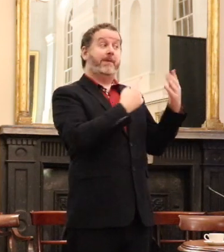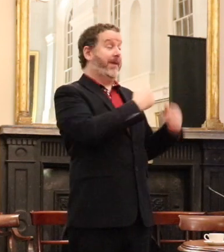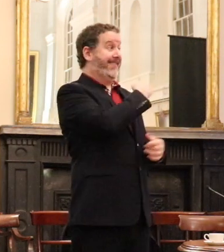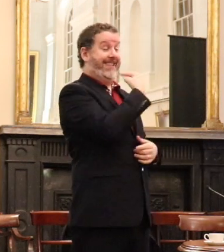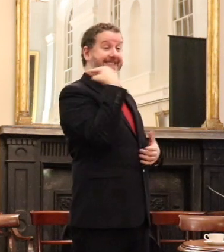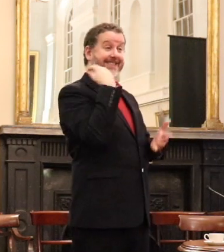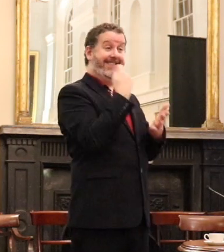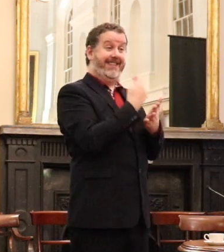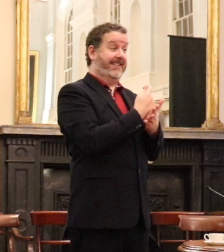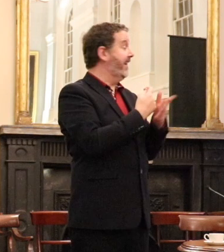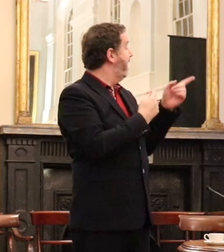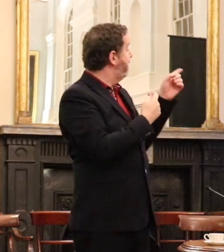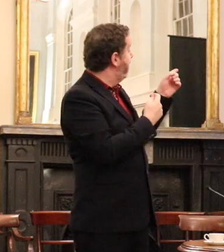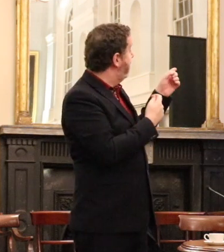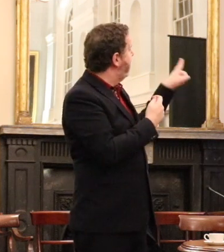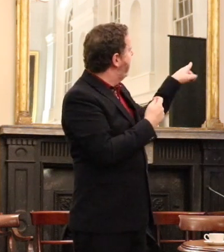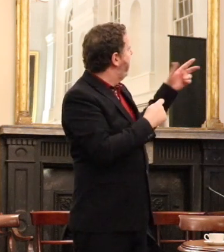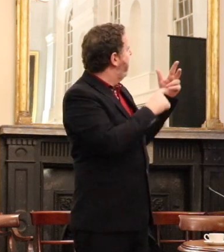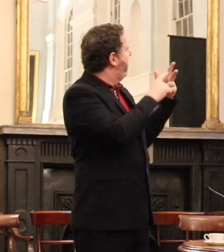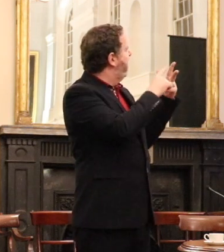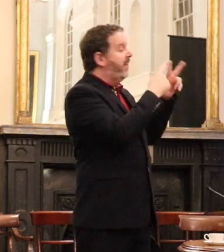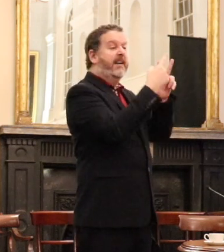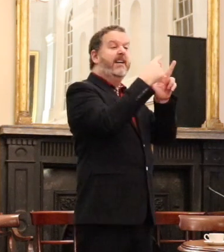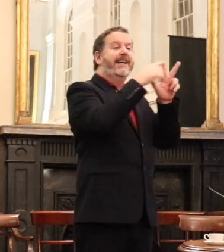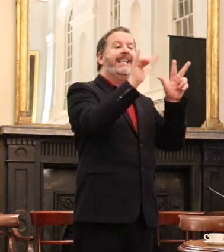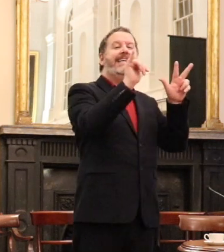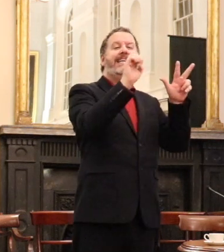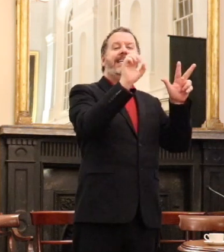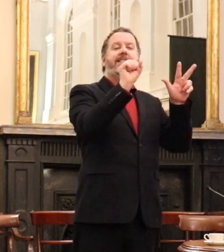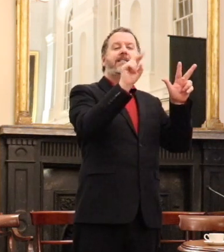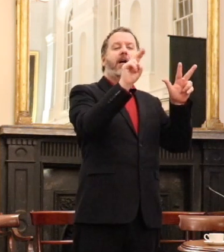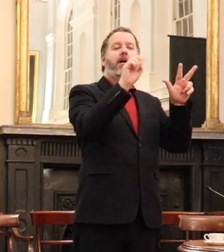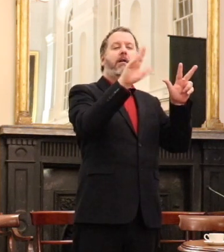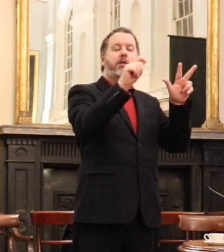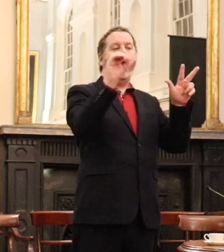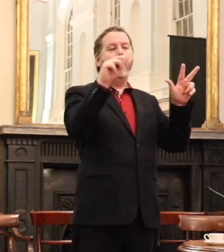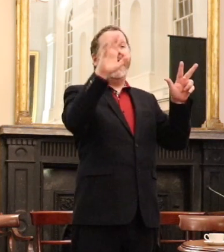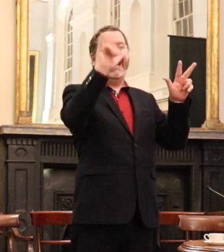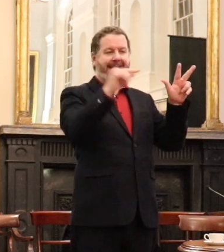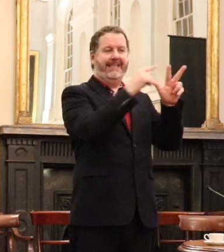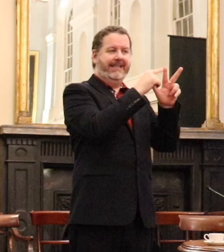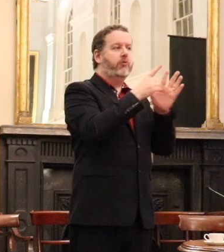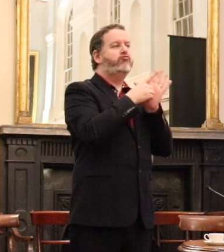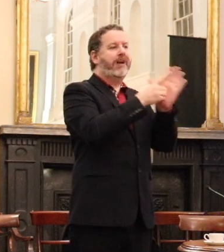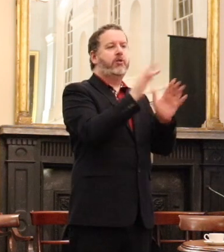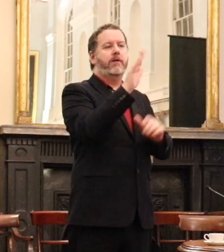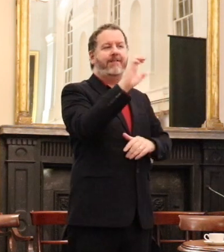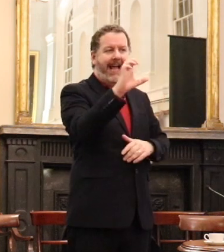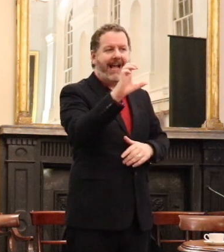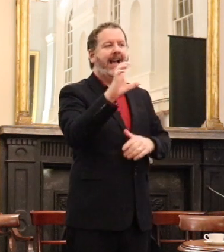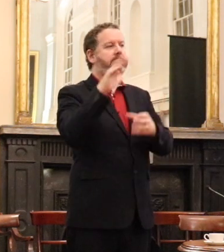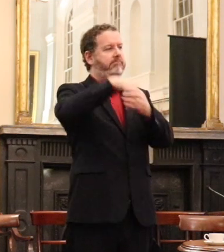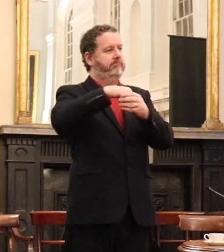chairperson Isol Domani and Isol Domani has spent many years as director of flag and as chairperson of flag